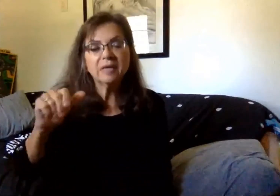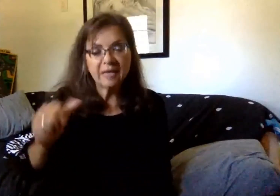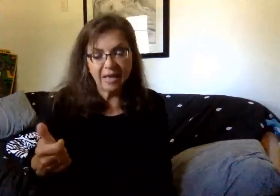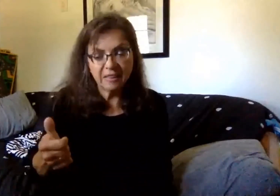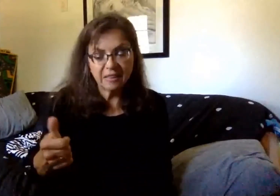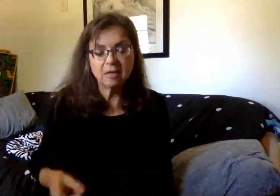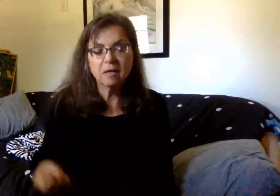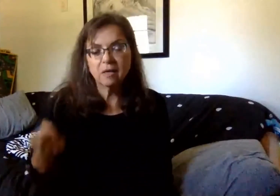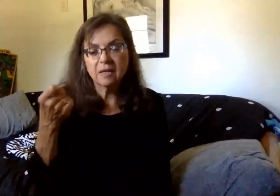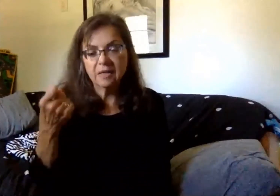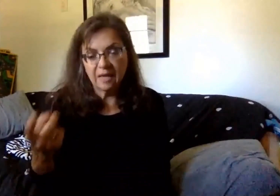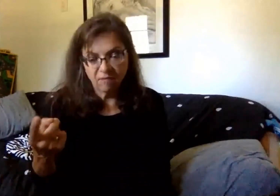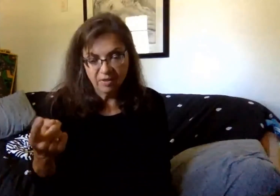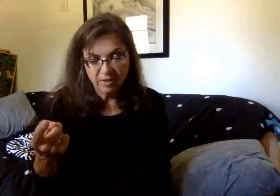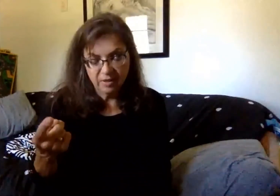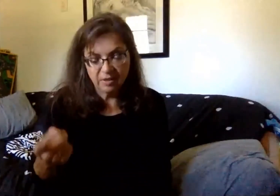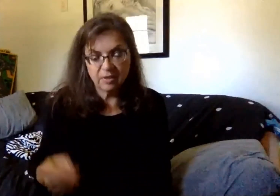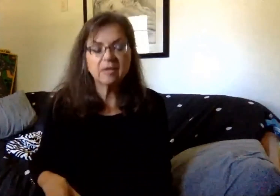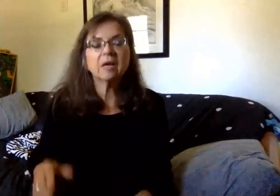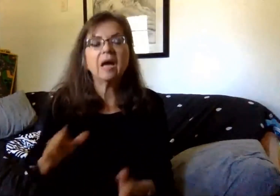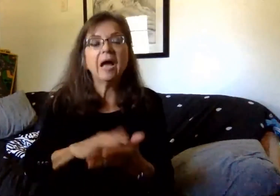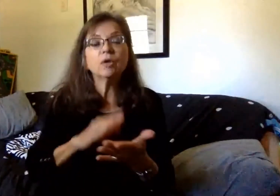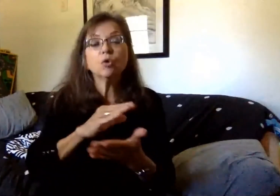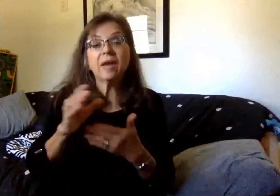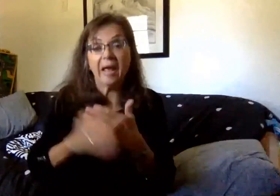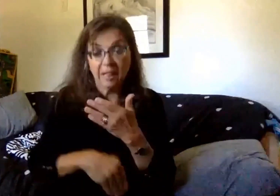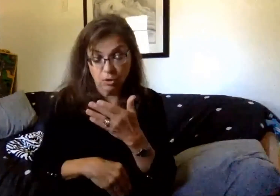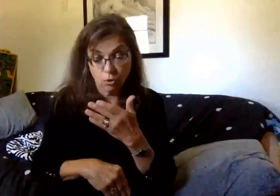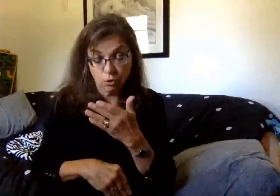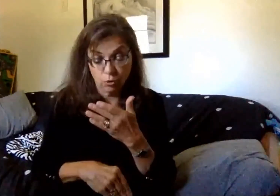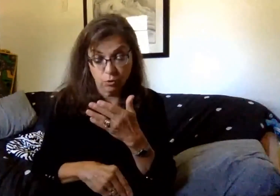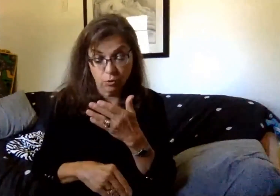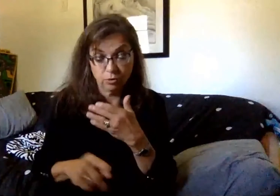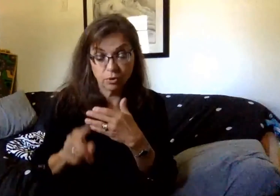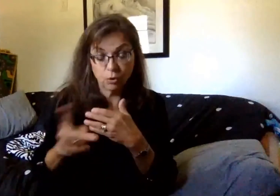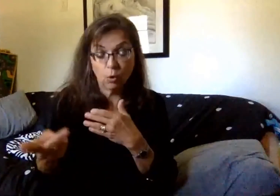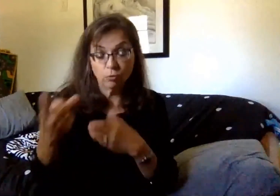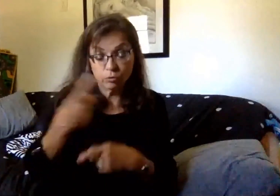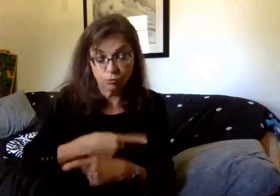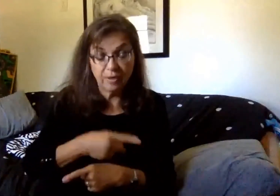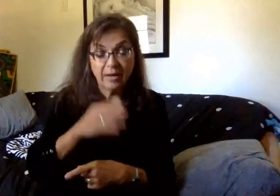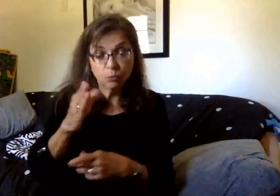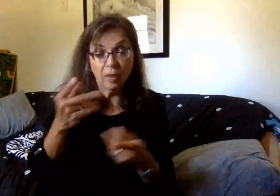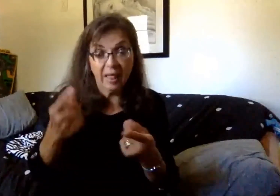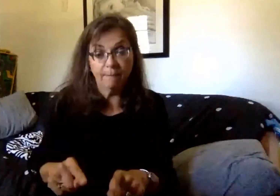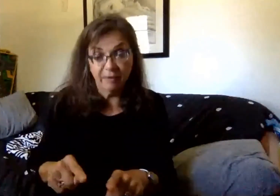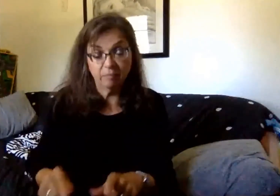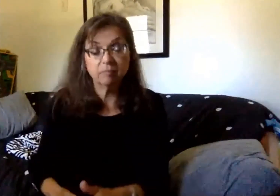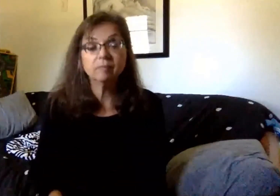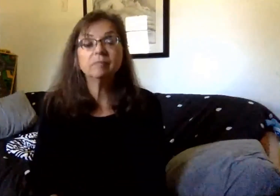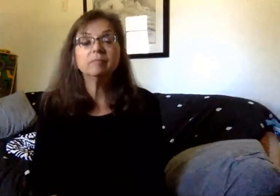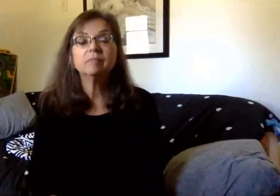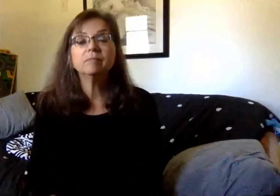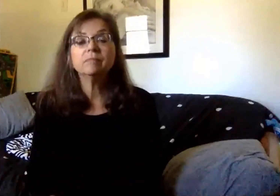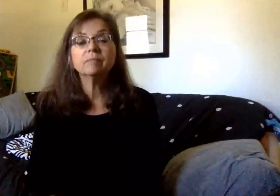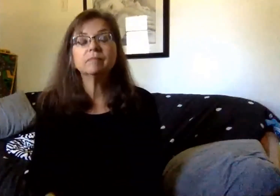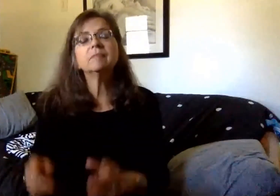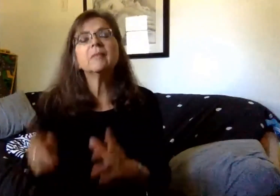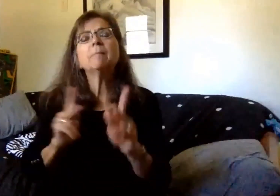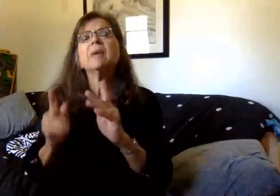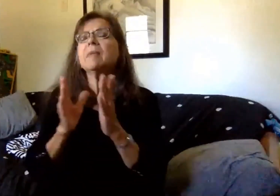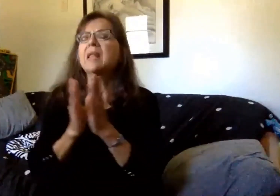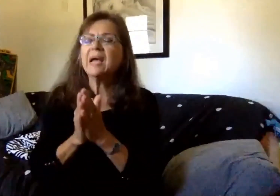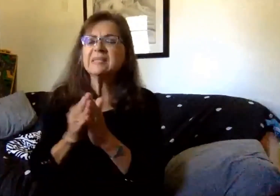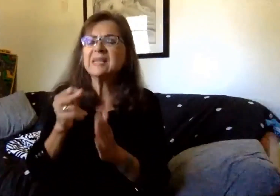September 11th, on your calendars, as those when those two days will take place. The question was asked, will